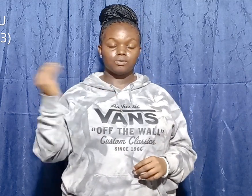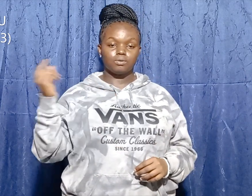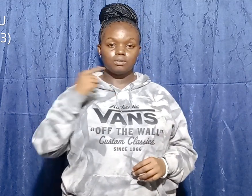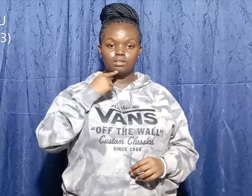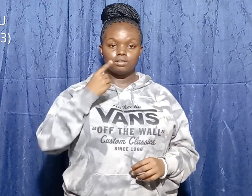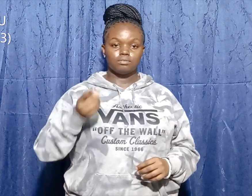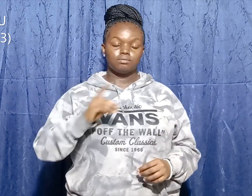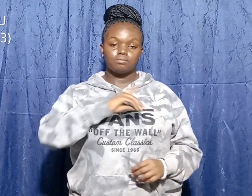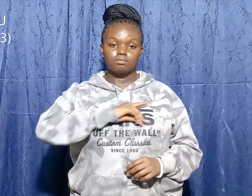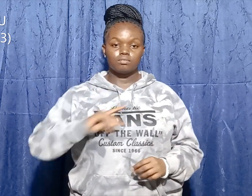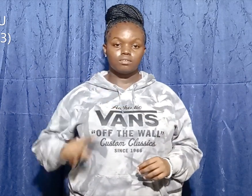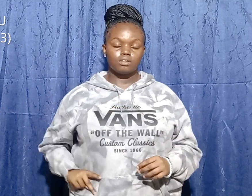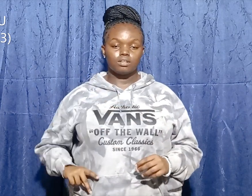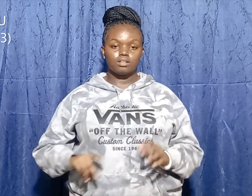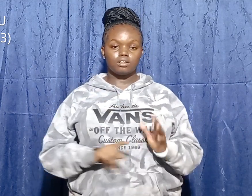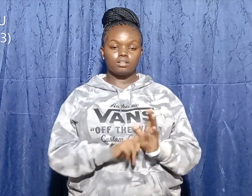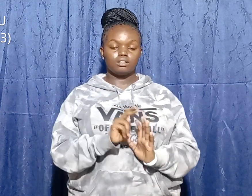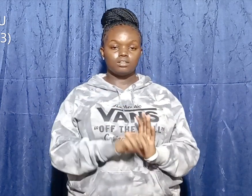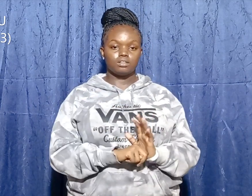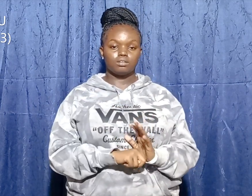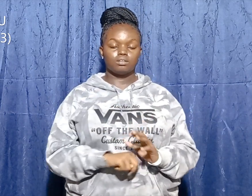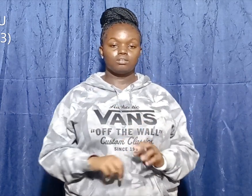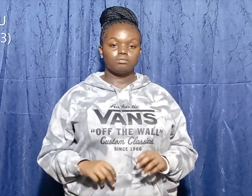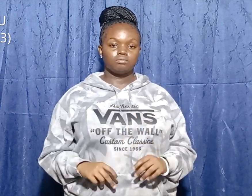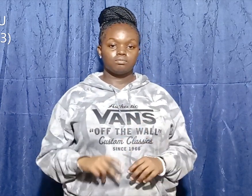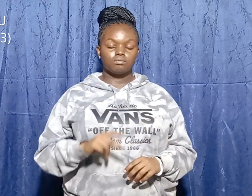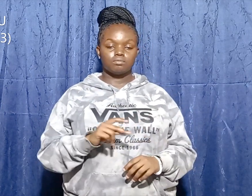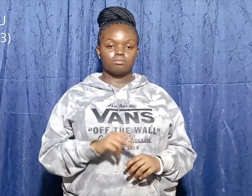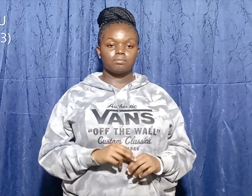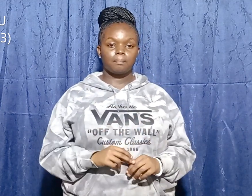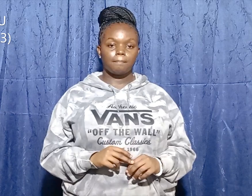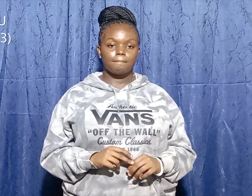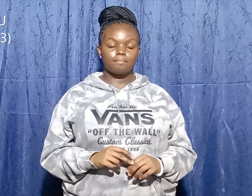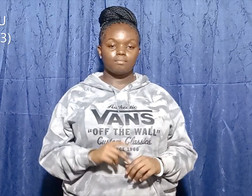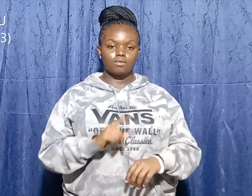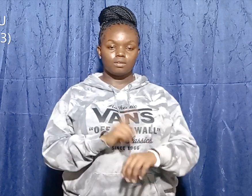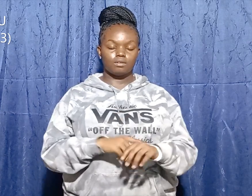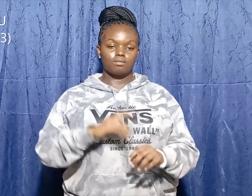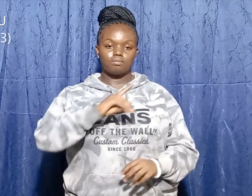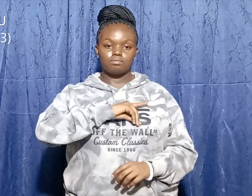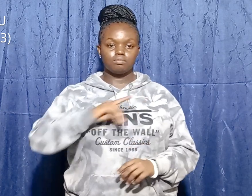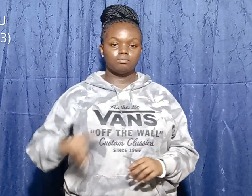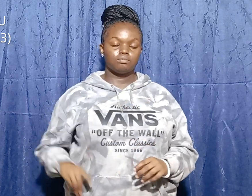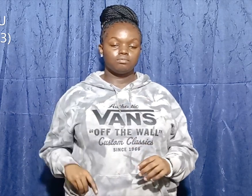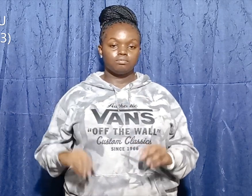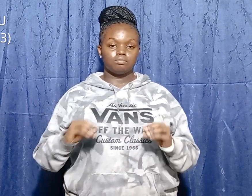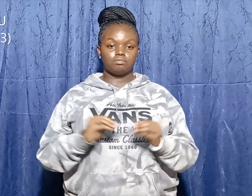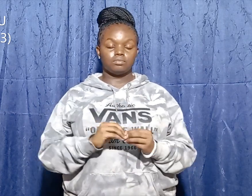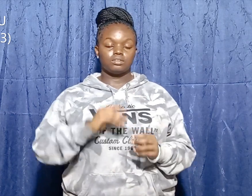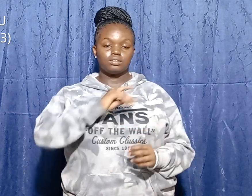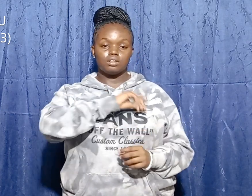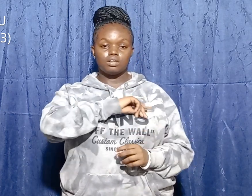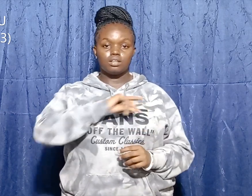When David met King Saul, David said, Your majesty,